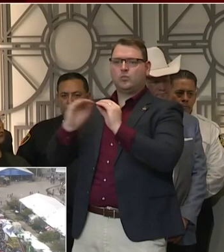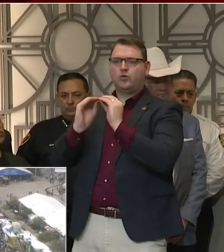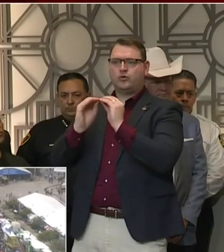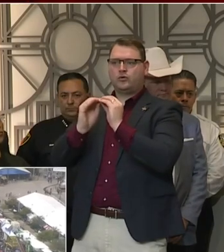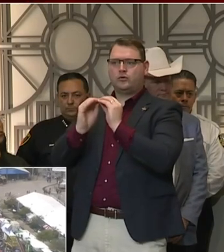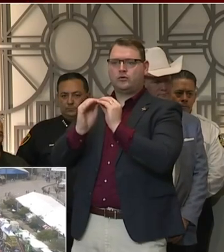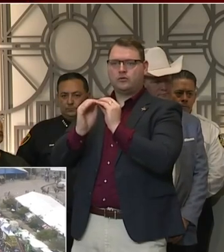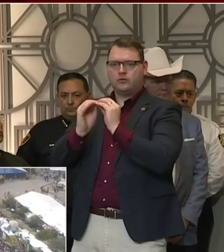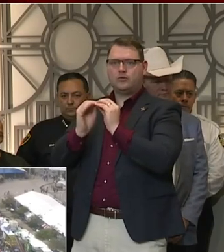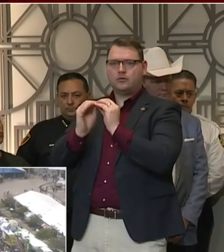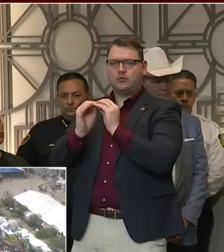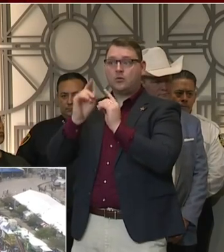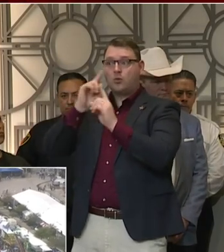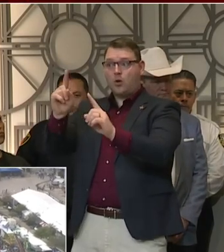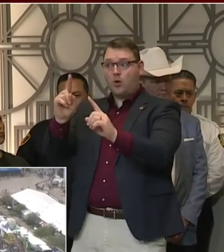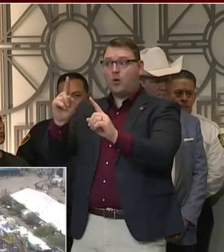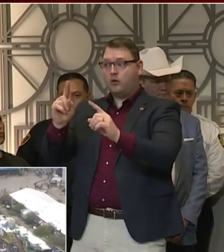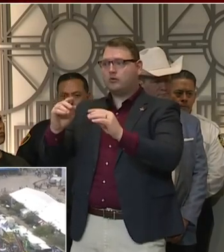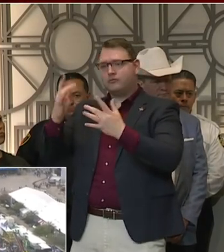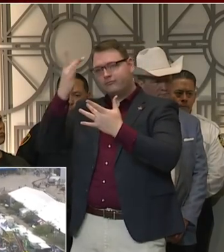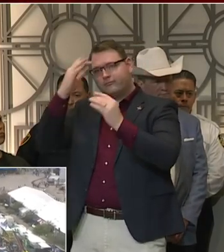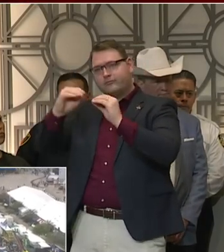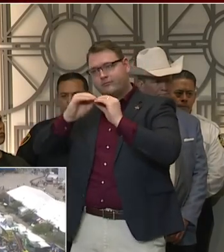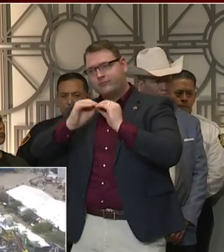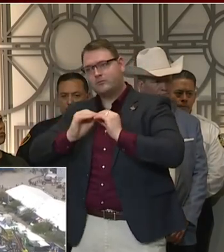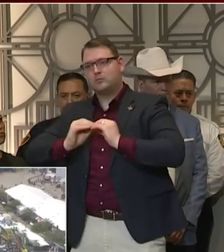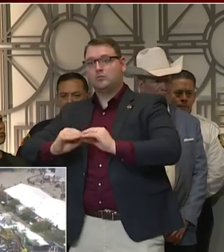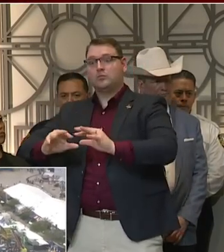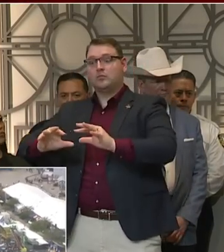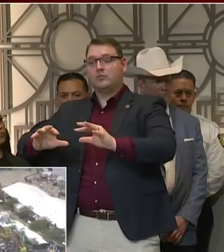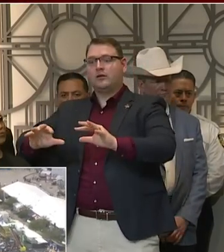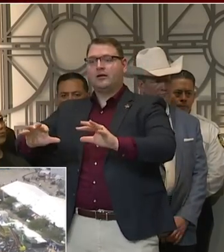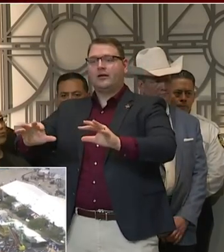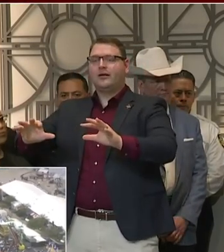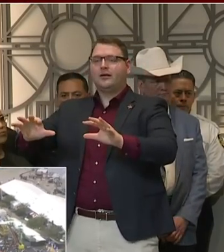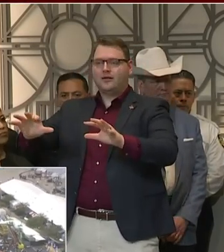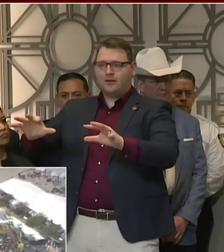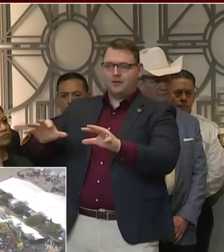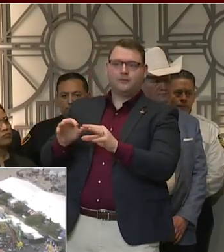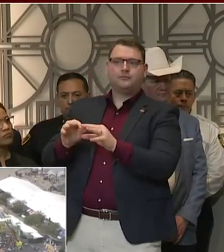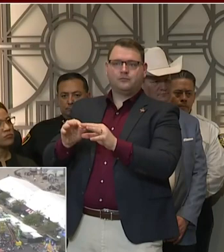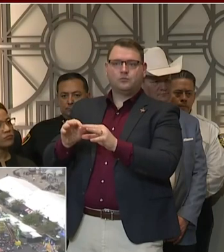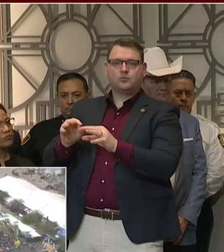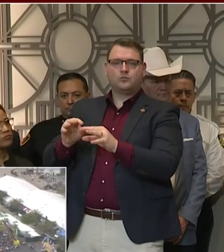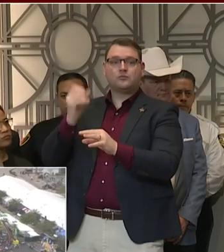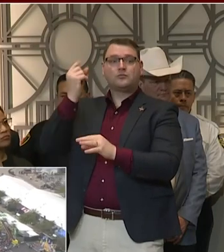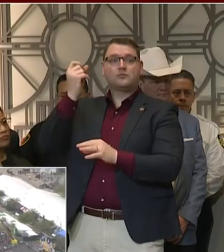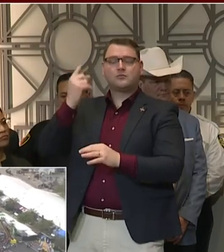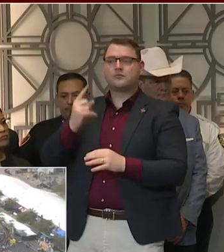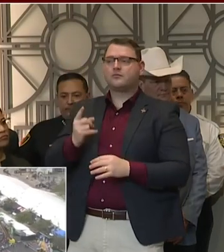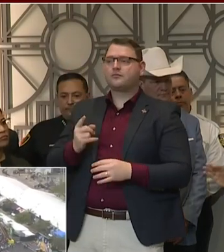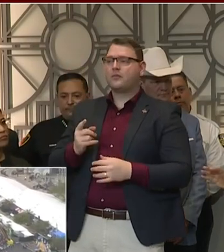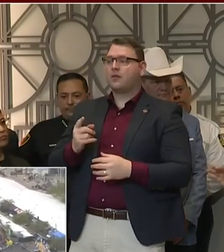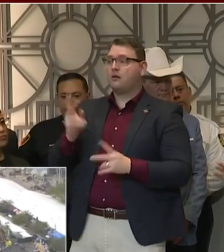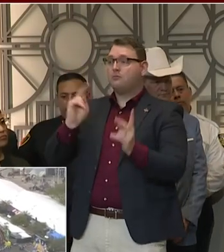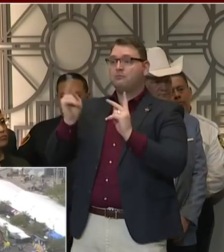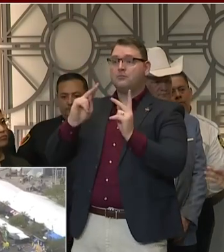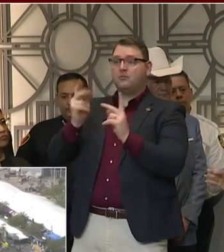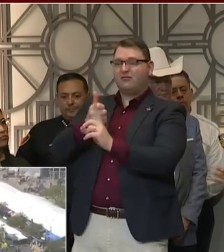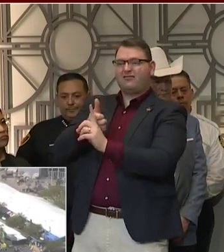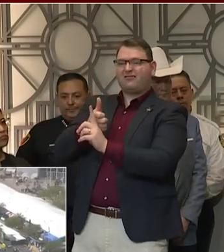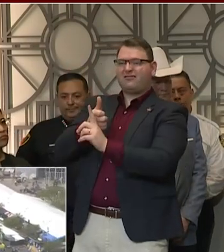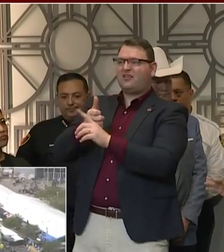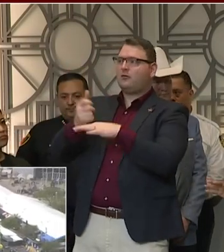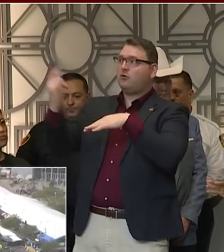there, but it does provide for people who are traveling internationally. For example, if they're coming back, 14 days